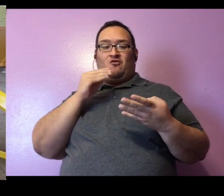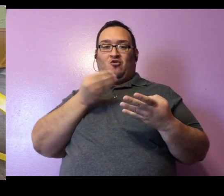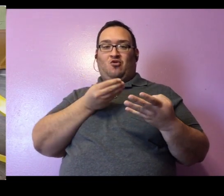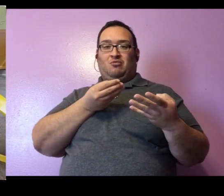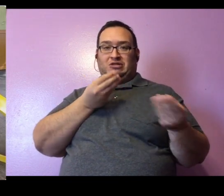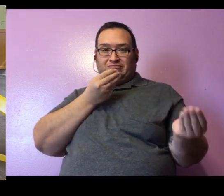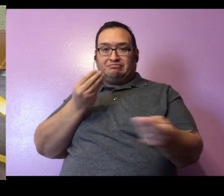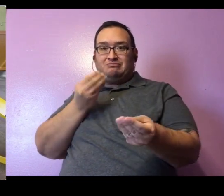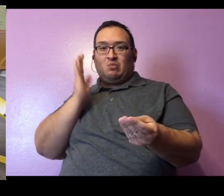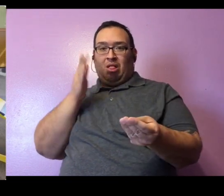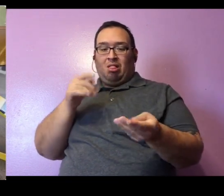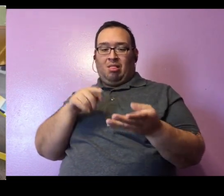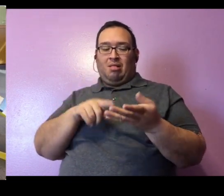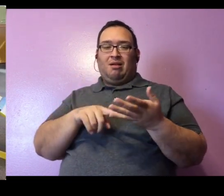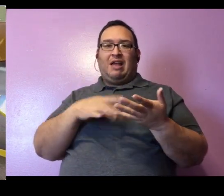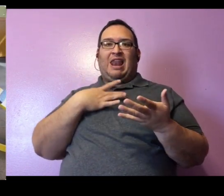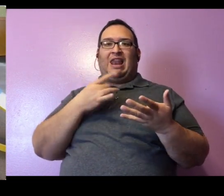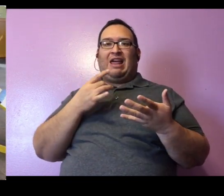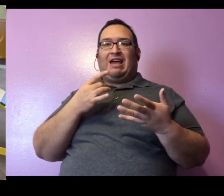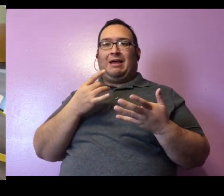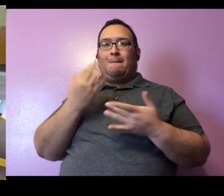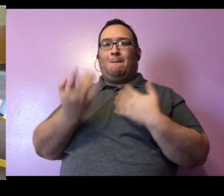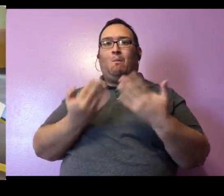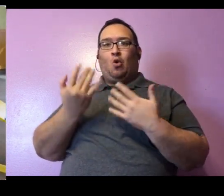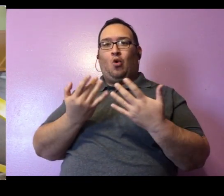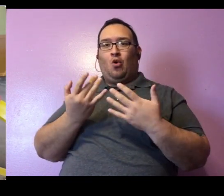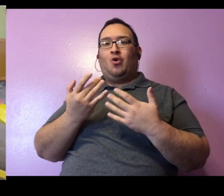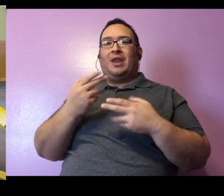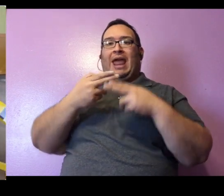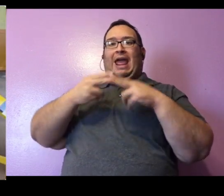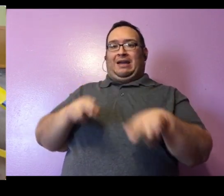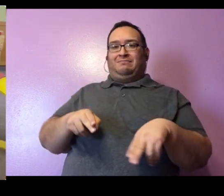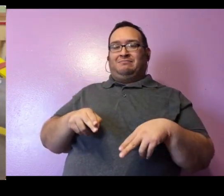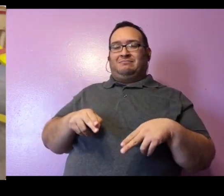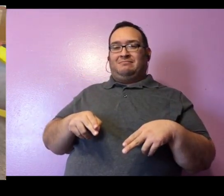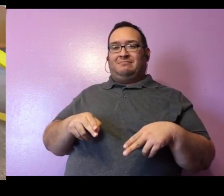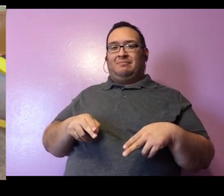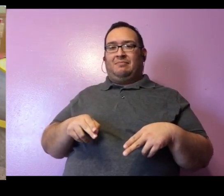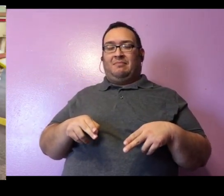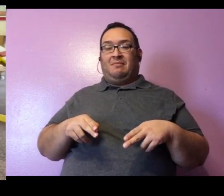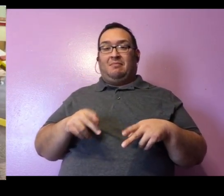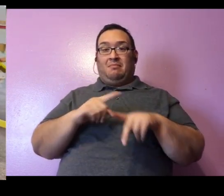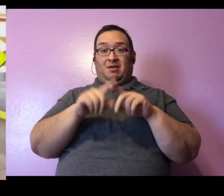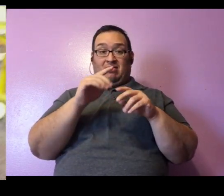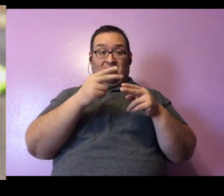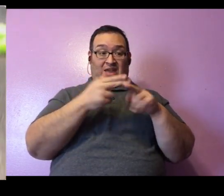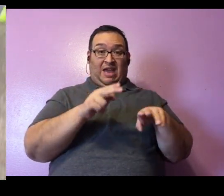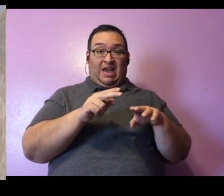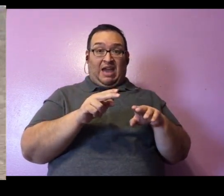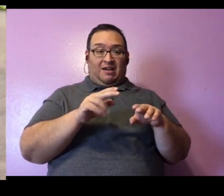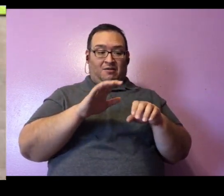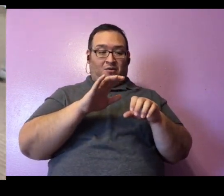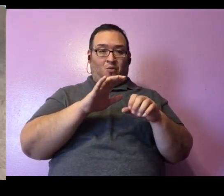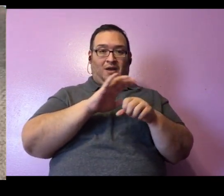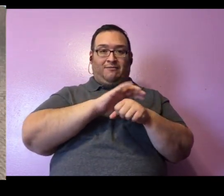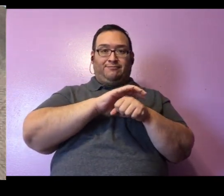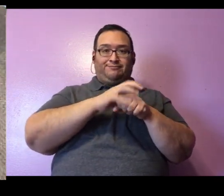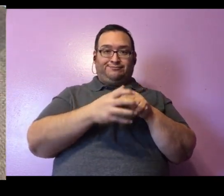And then she also loves hard boiled eggs. And she actually eats the eggs with the shell on. Which is